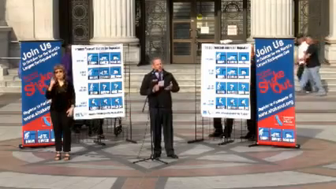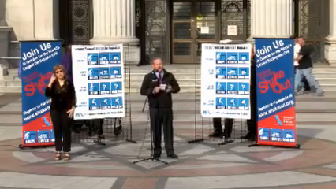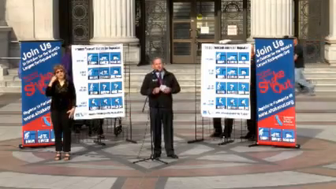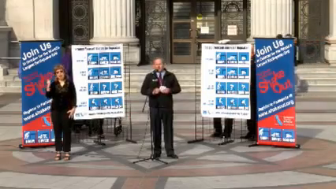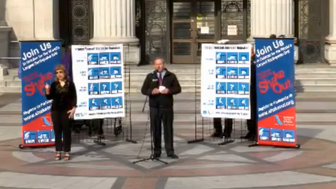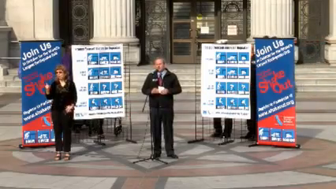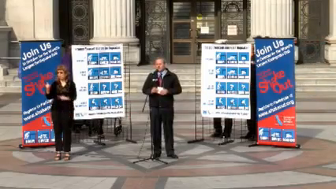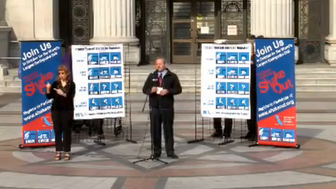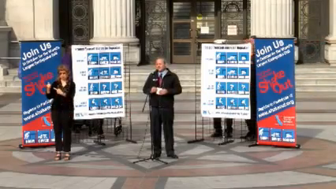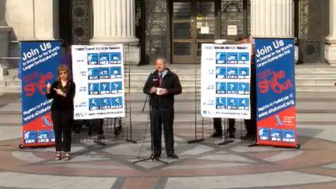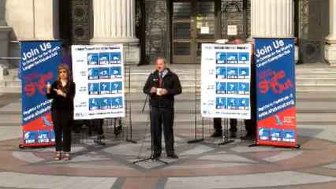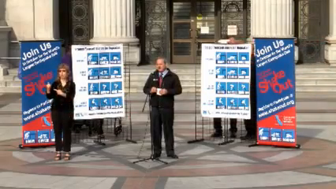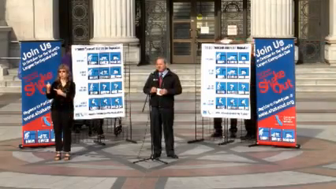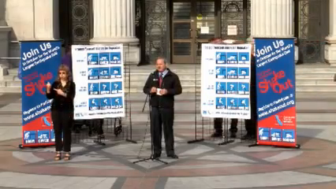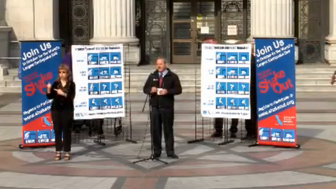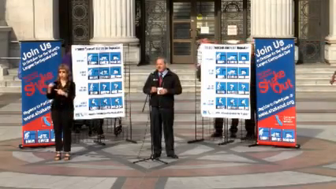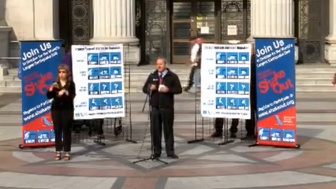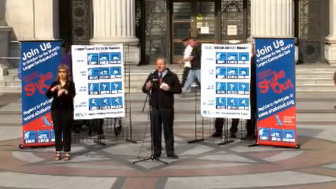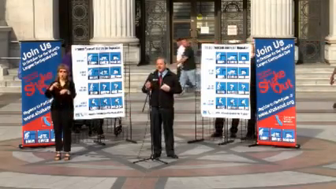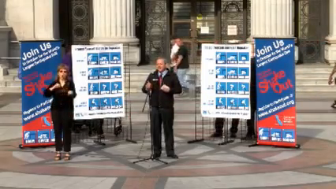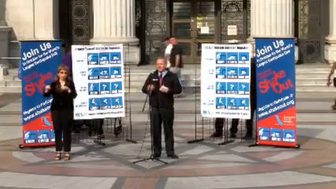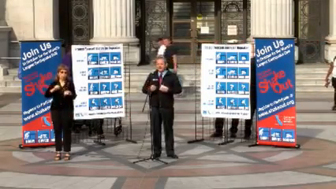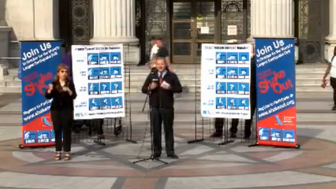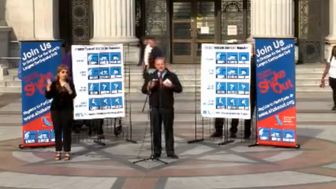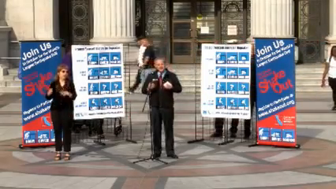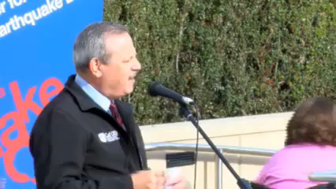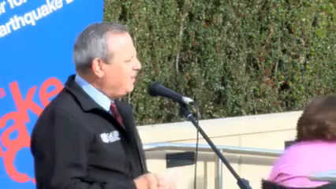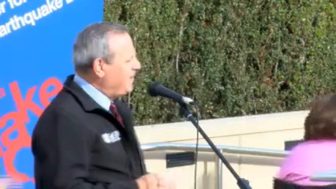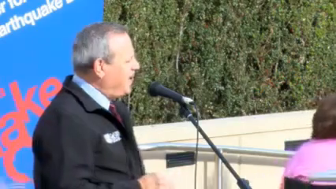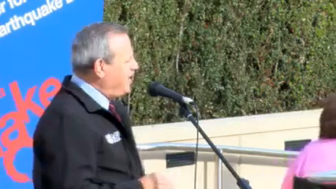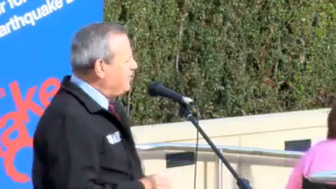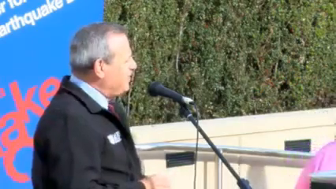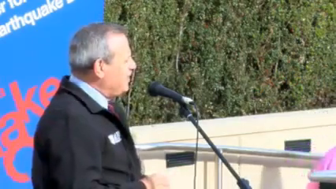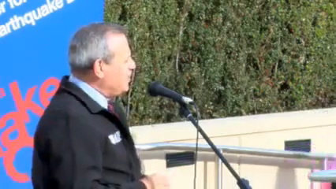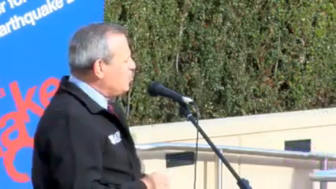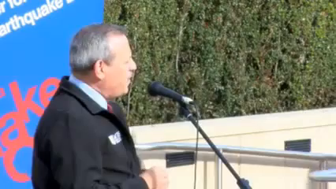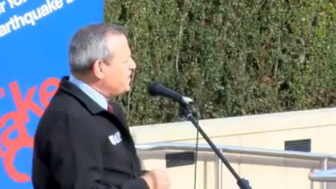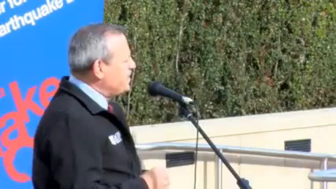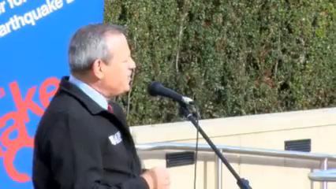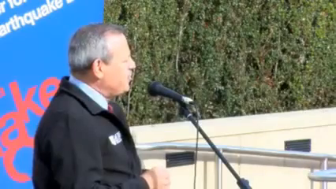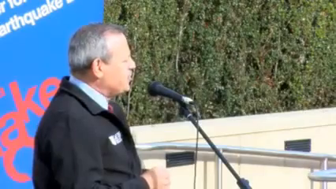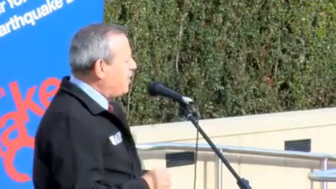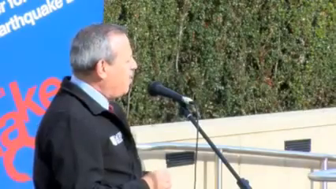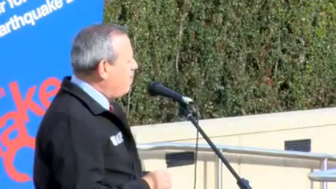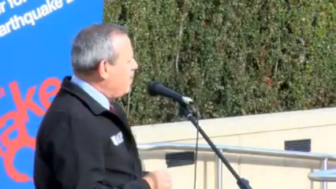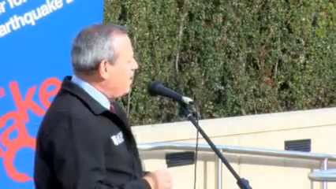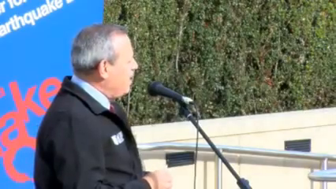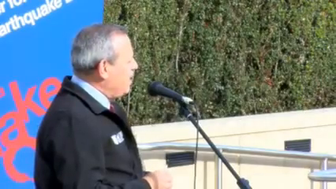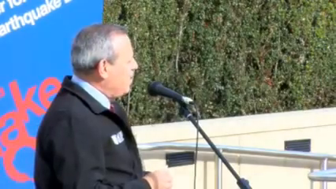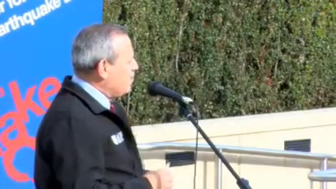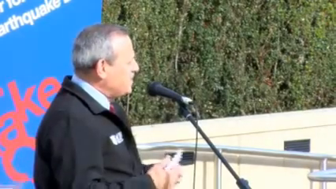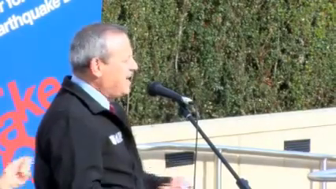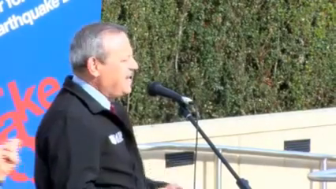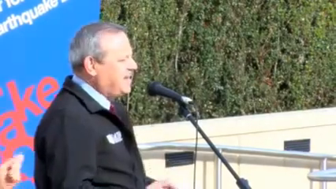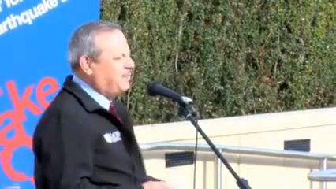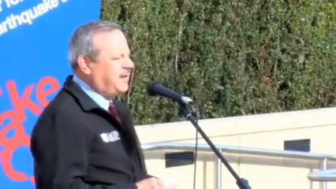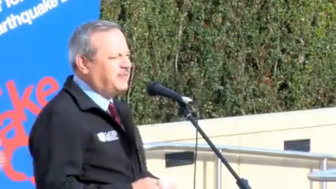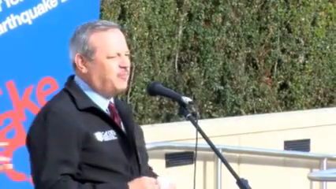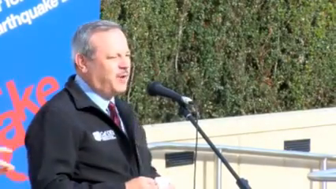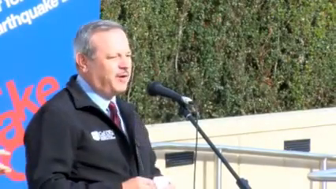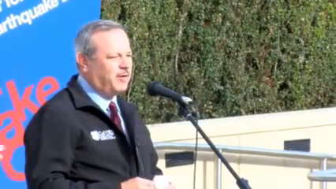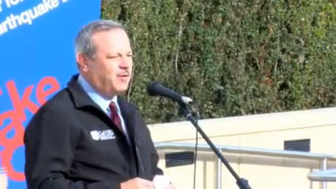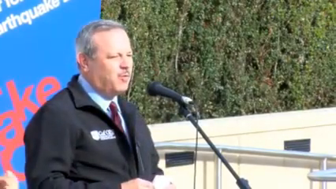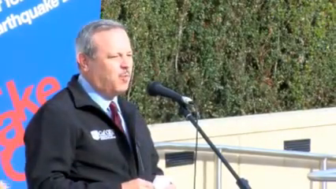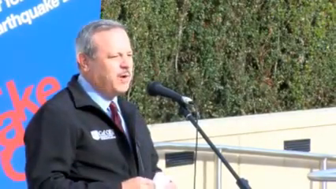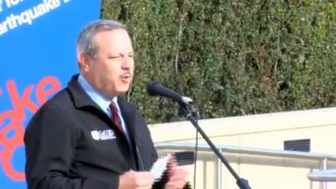earthquake-prone state. In fact, in just a couple of days, 26 years ago, we're standing at a